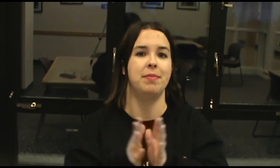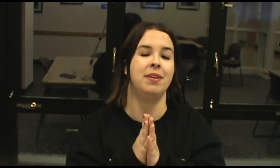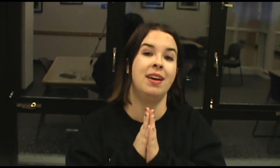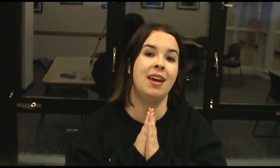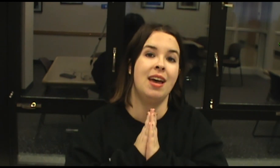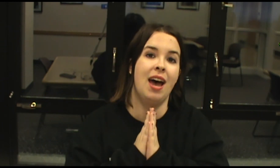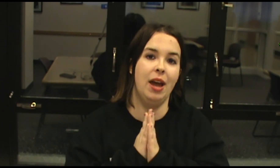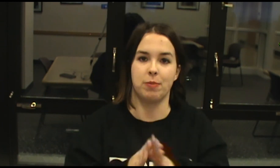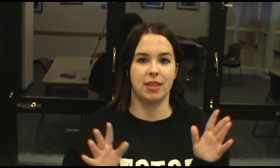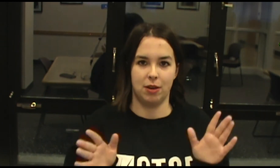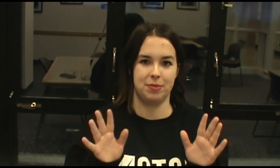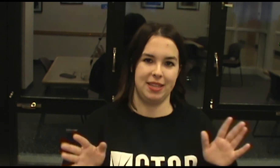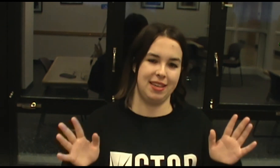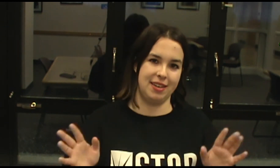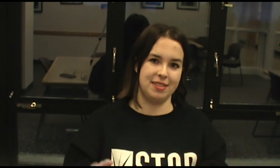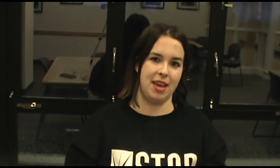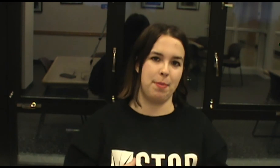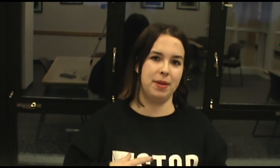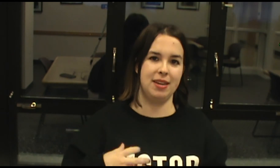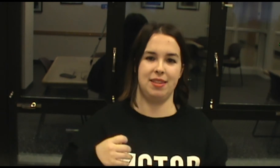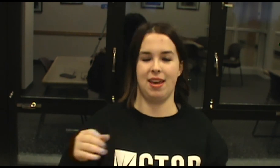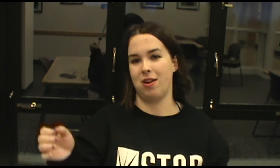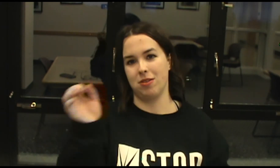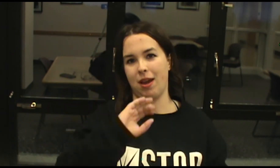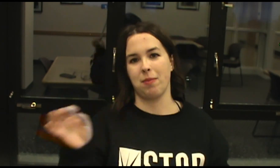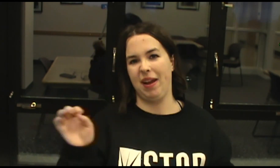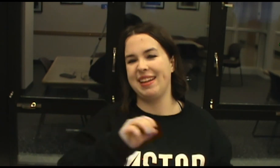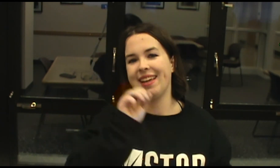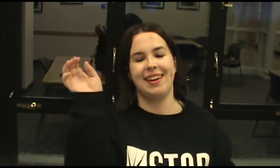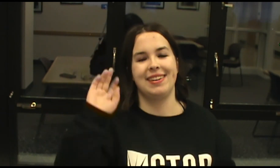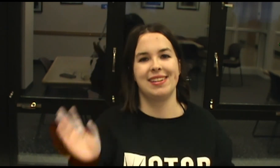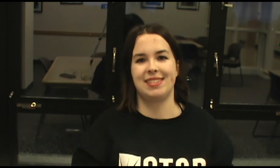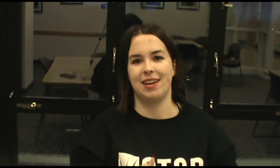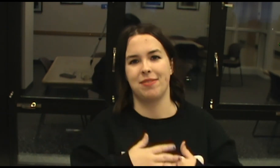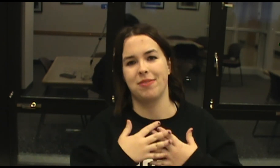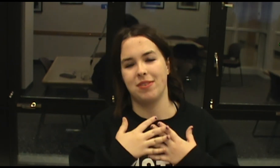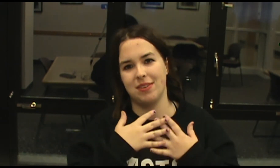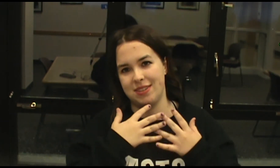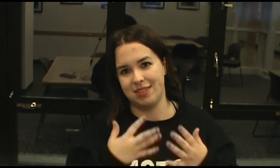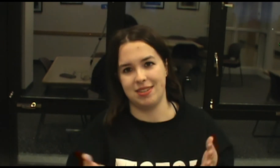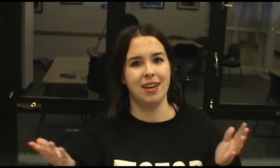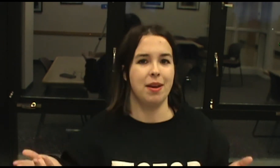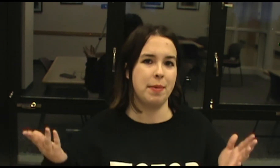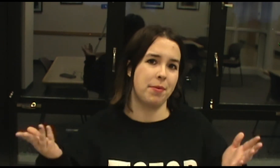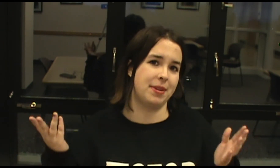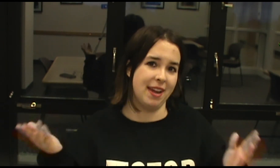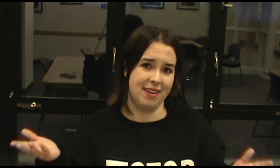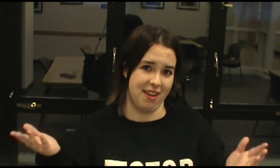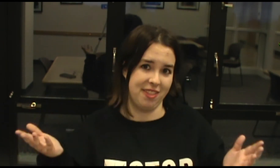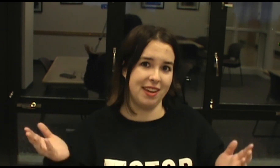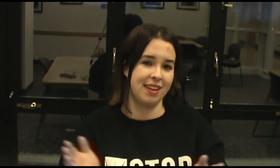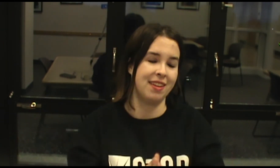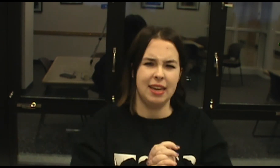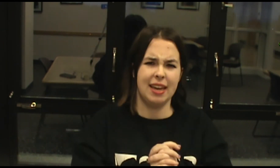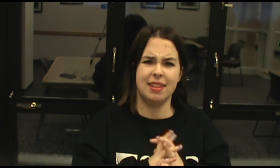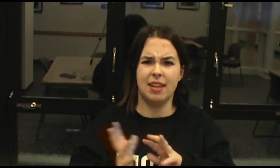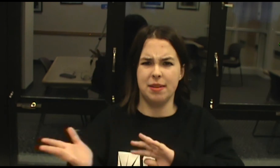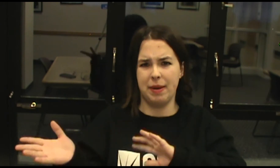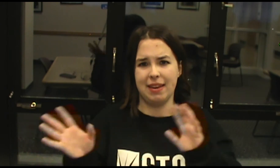I really hope that that does happen and that all that writing that he did and stuff didn't amount to nothing. And then the main